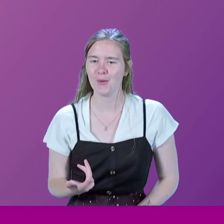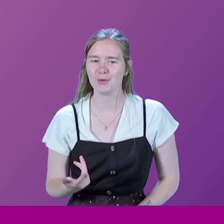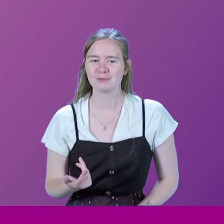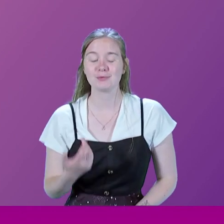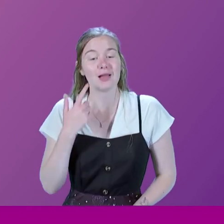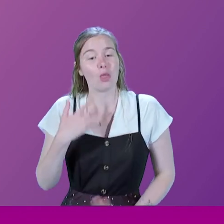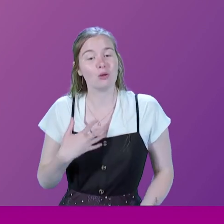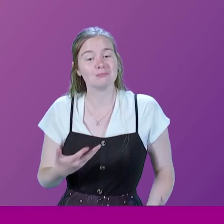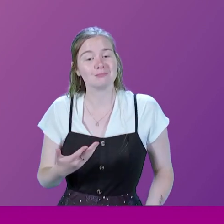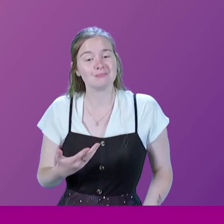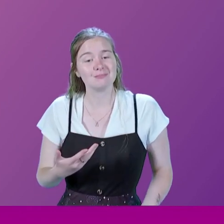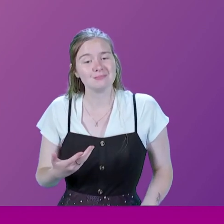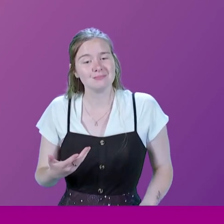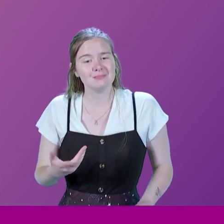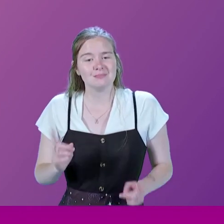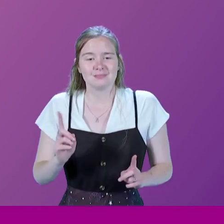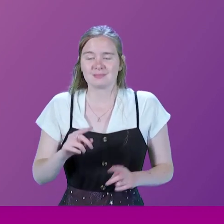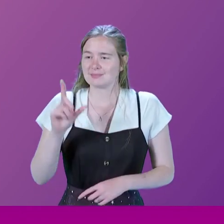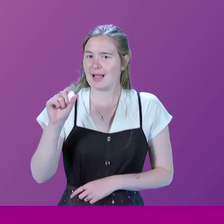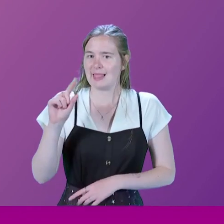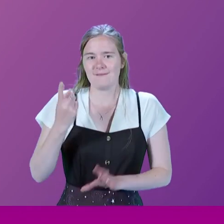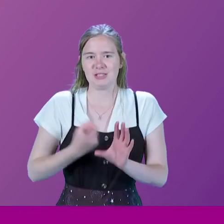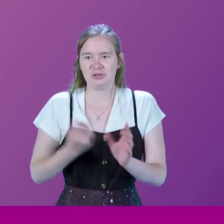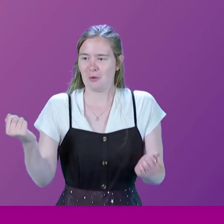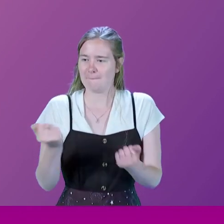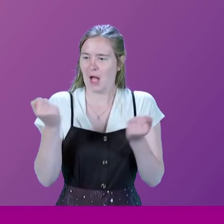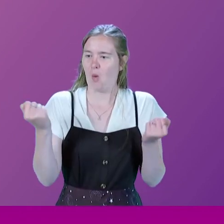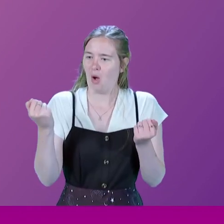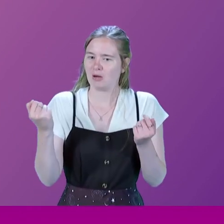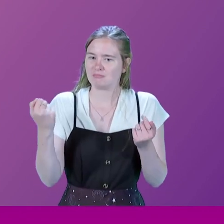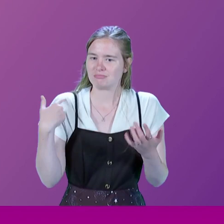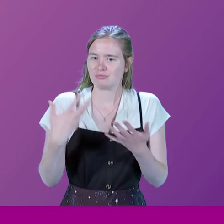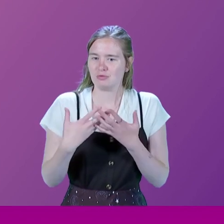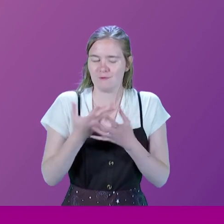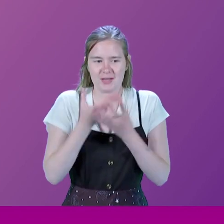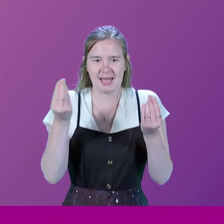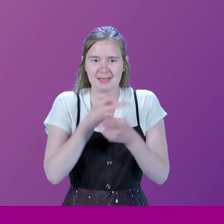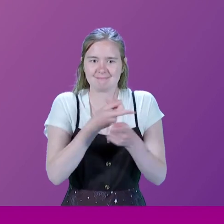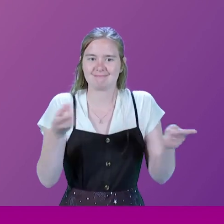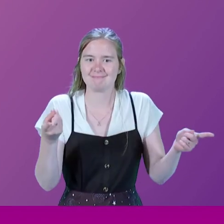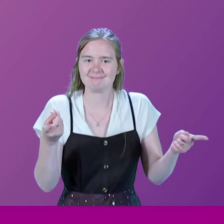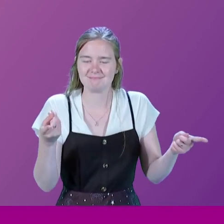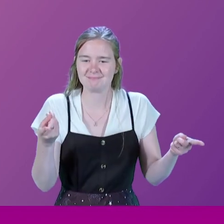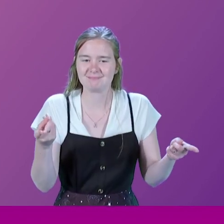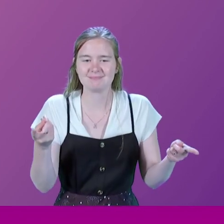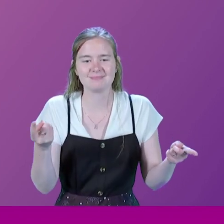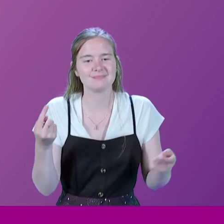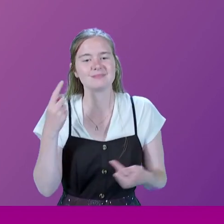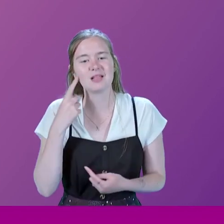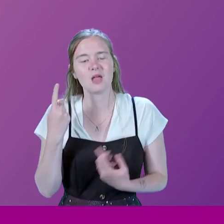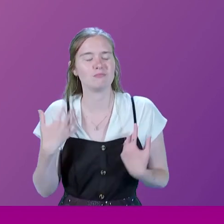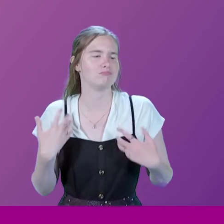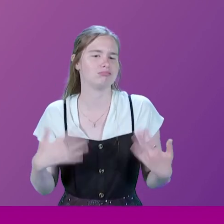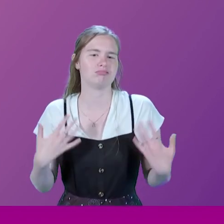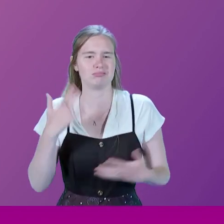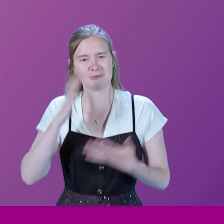which I suppose tells you about what 11 years of power does to you. lose sight of the ground, I think. But I mean, was an